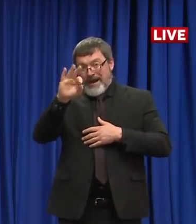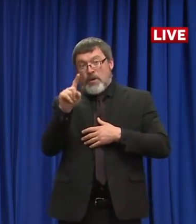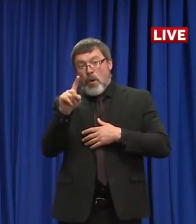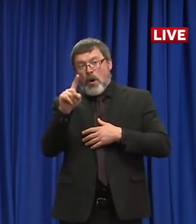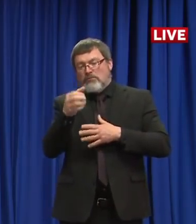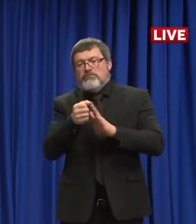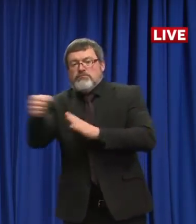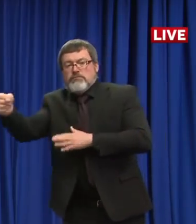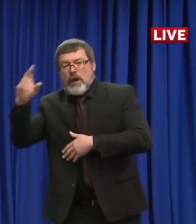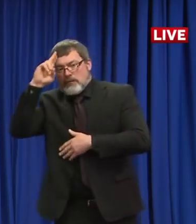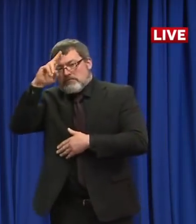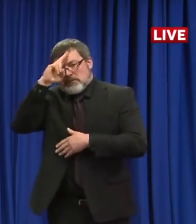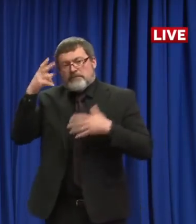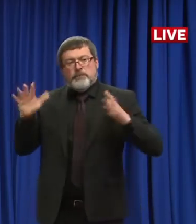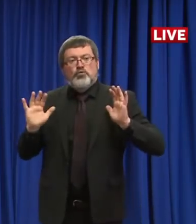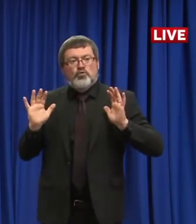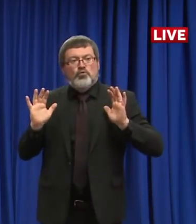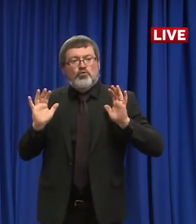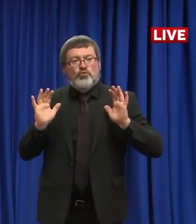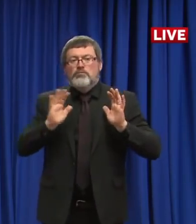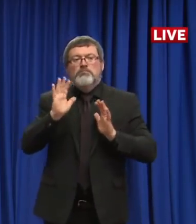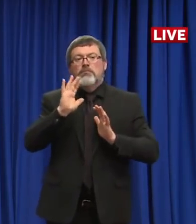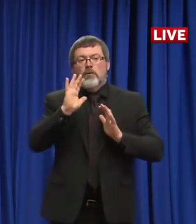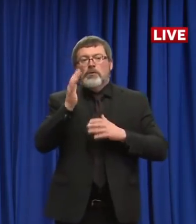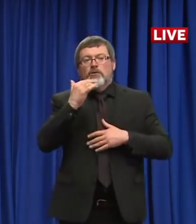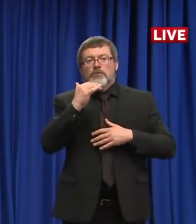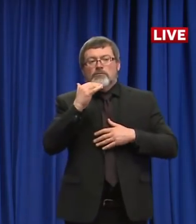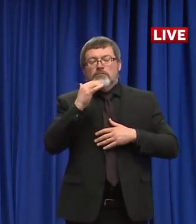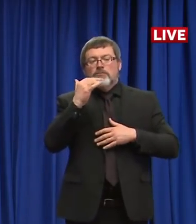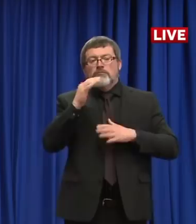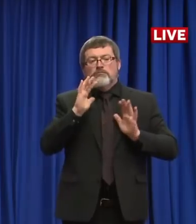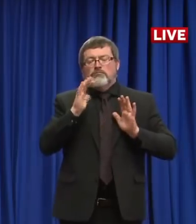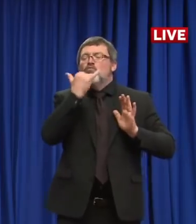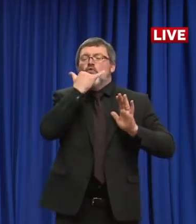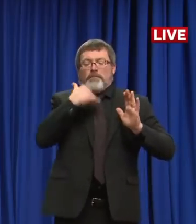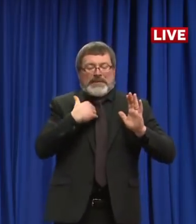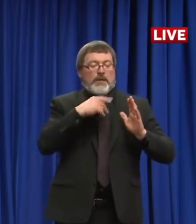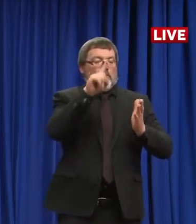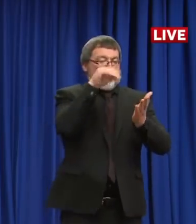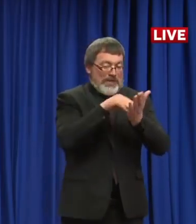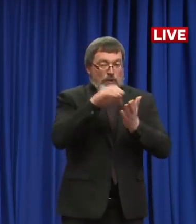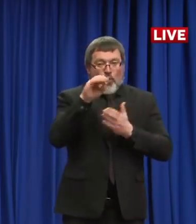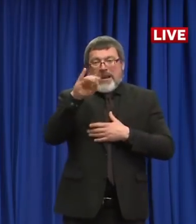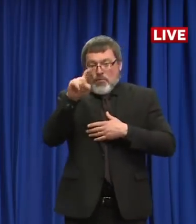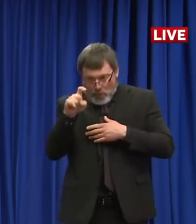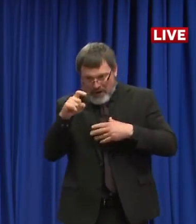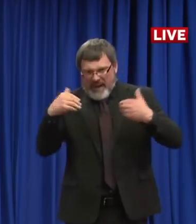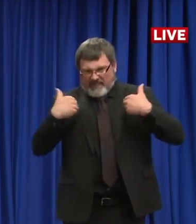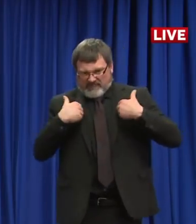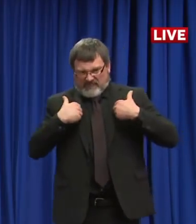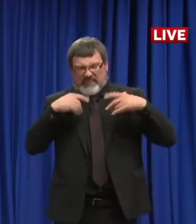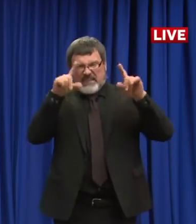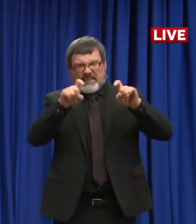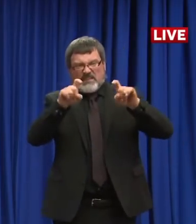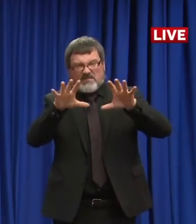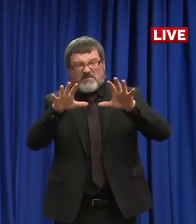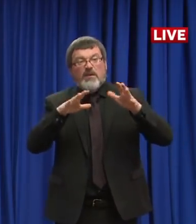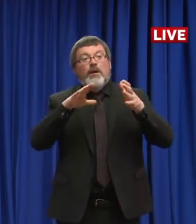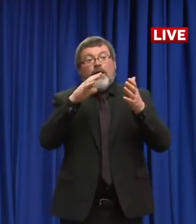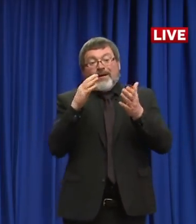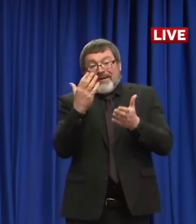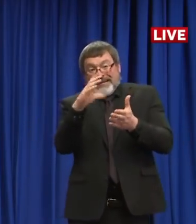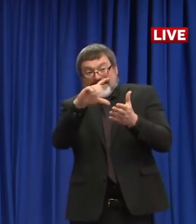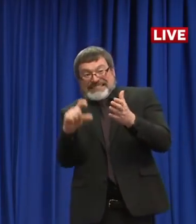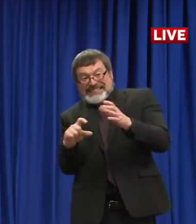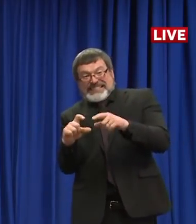COVID-19 that we will be announcing later today. All four of these individuals were older adults that were connected with long